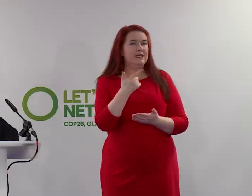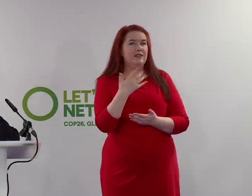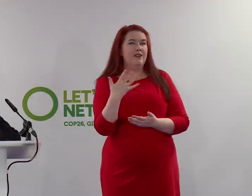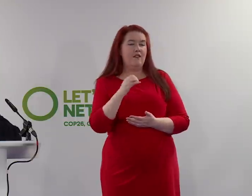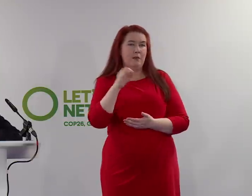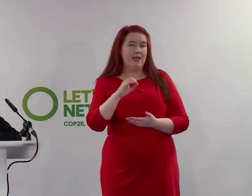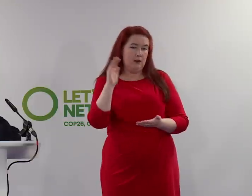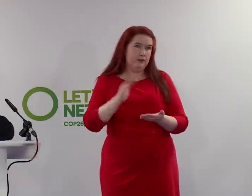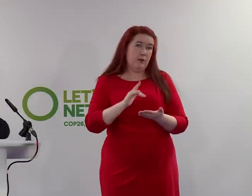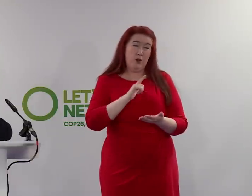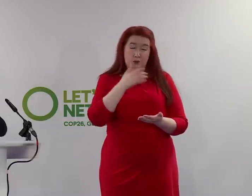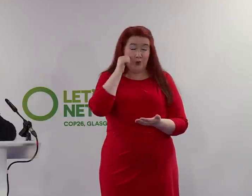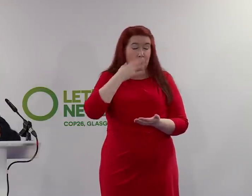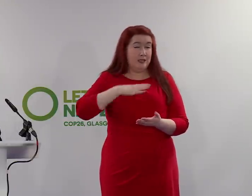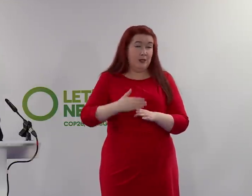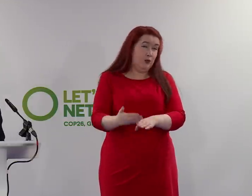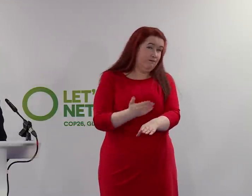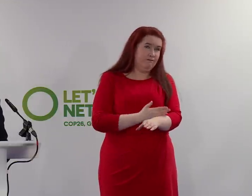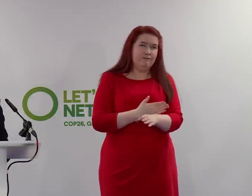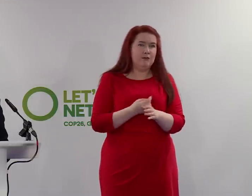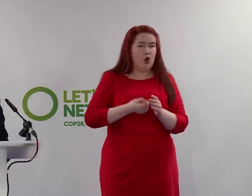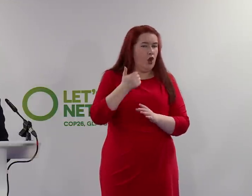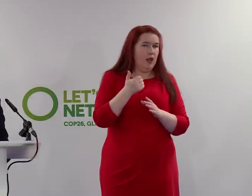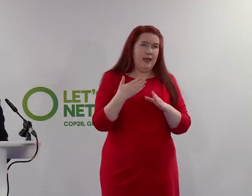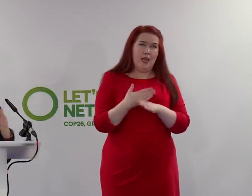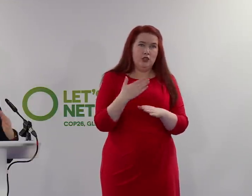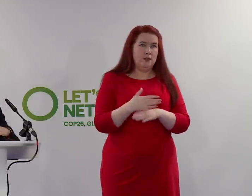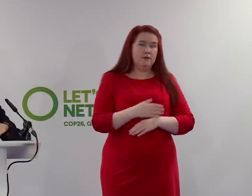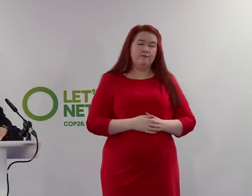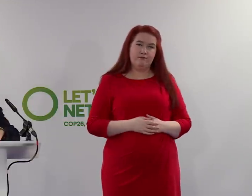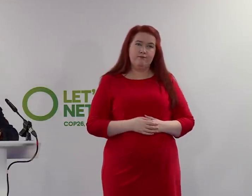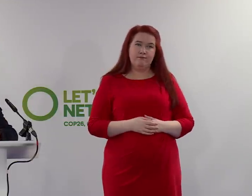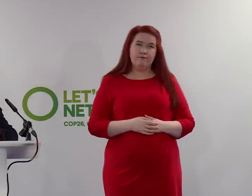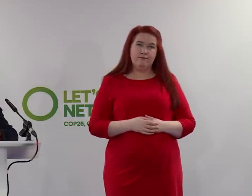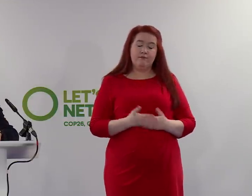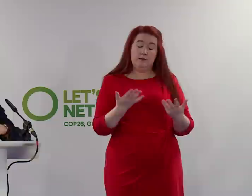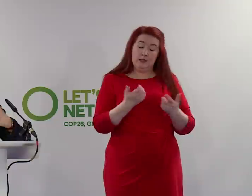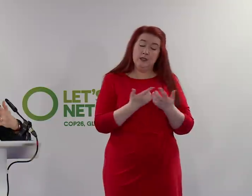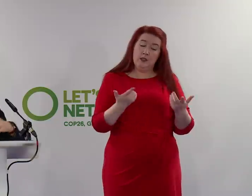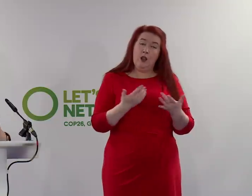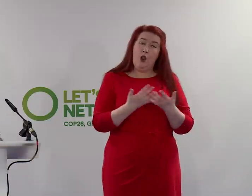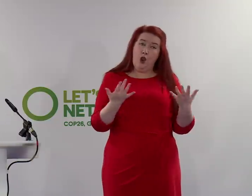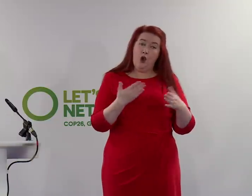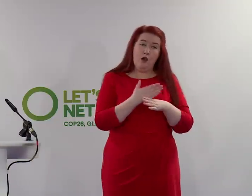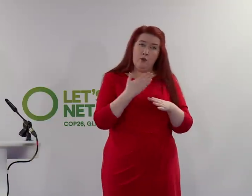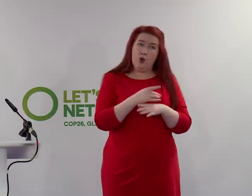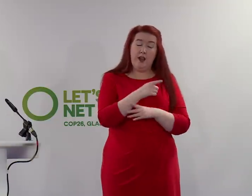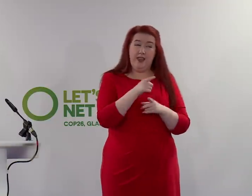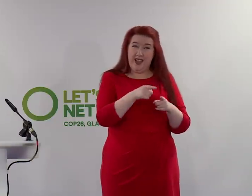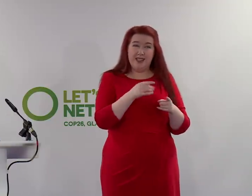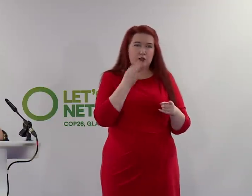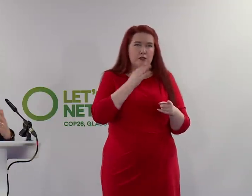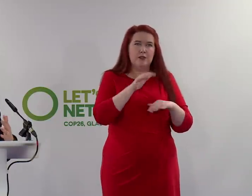know we need to act early in order to keep the longer term goal alive. So there's a lot of work to be done there and that's only on the emissions